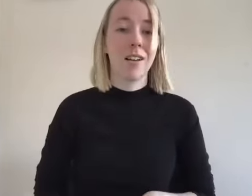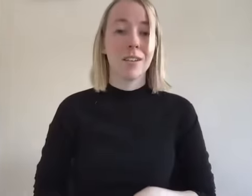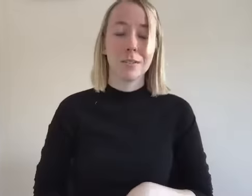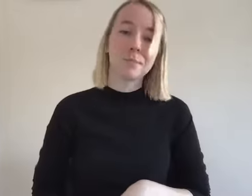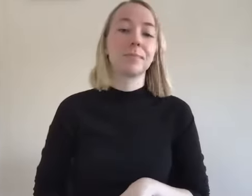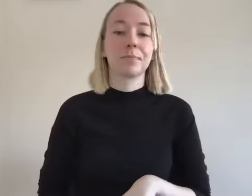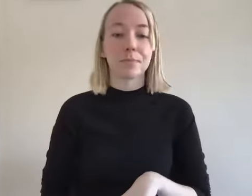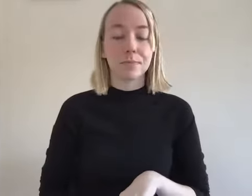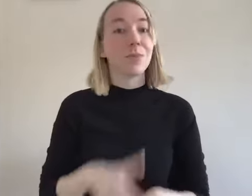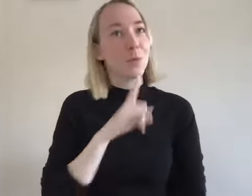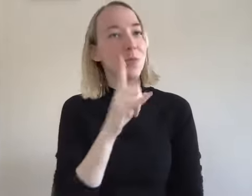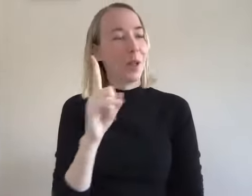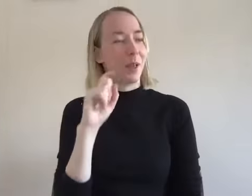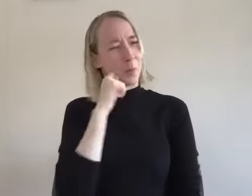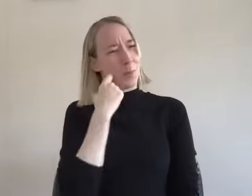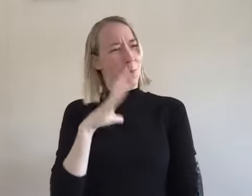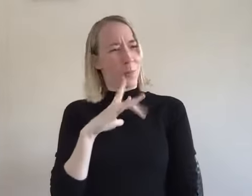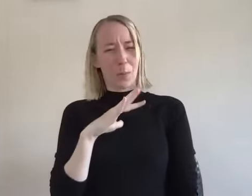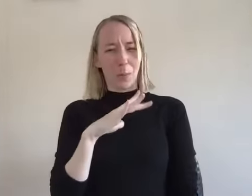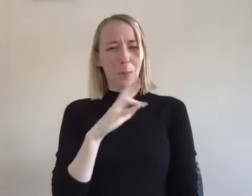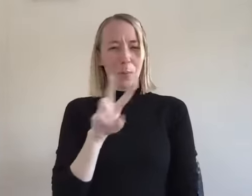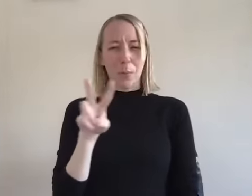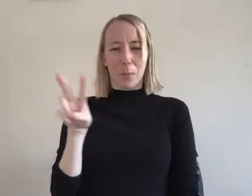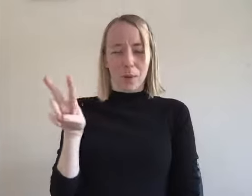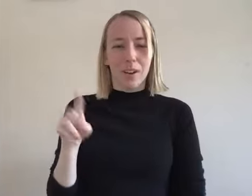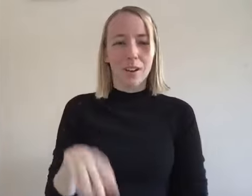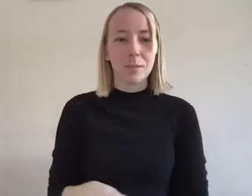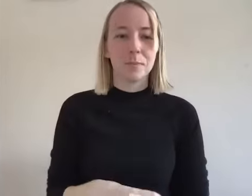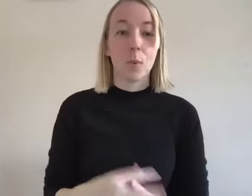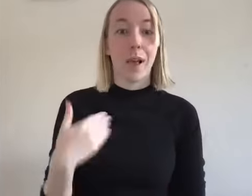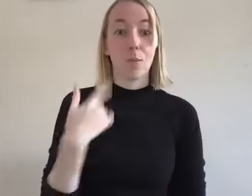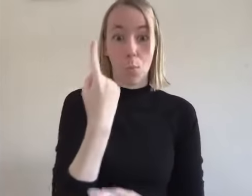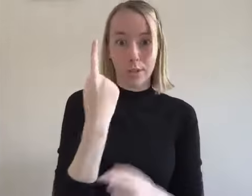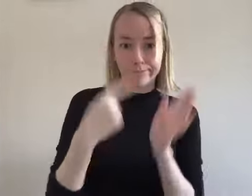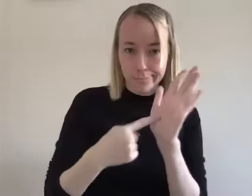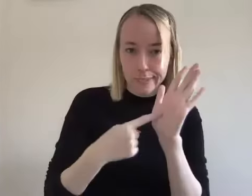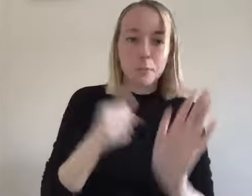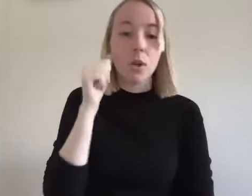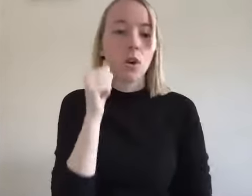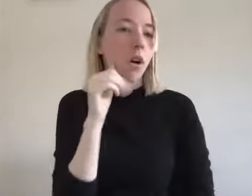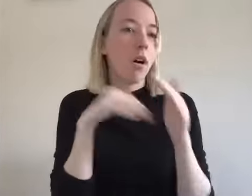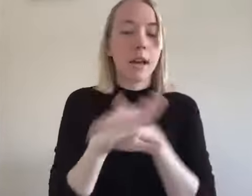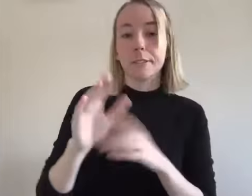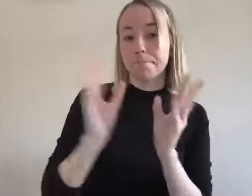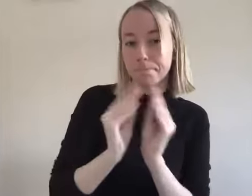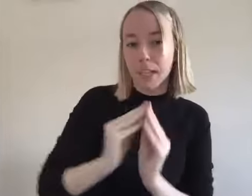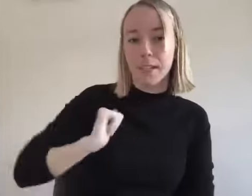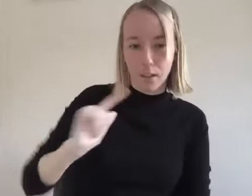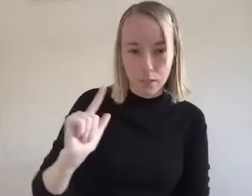insane you know have you ever and and and it's really cool because uh we had we had a girl come into a meeting um you know